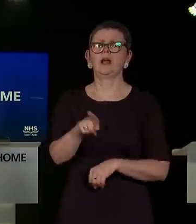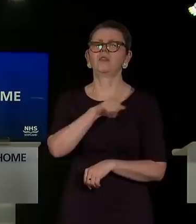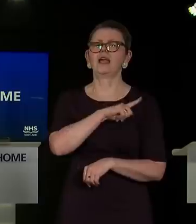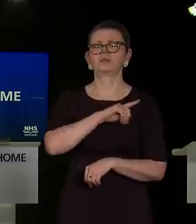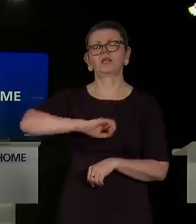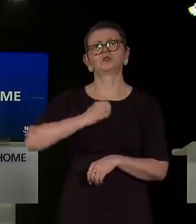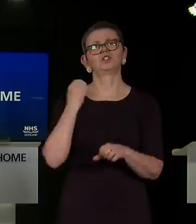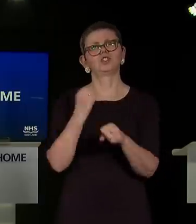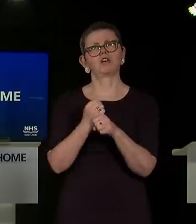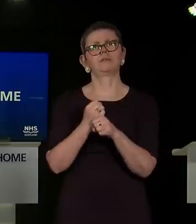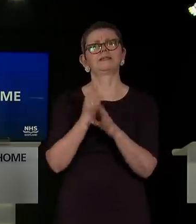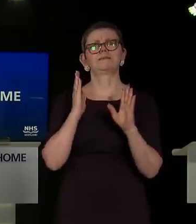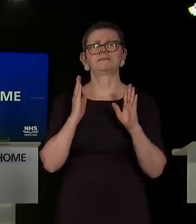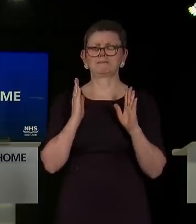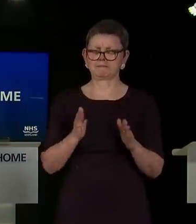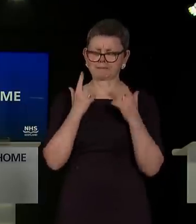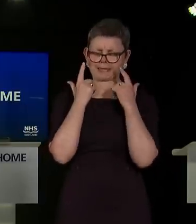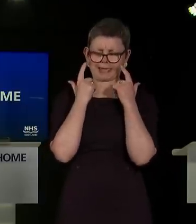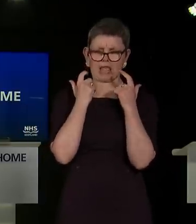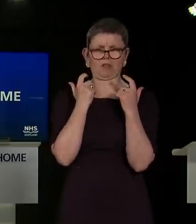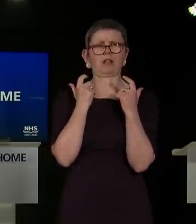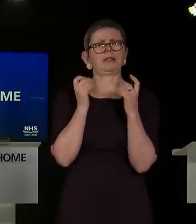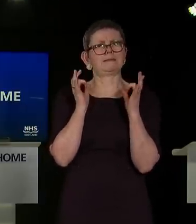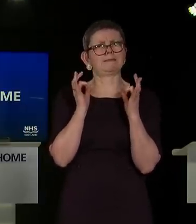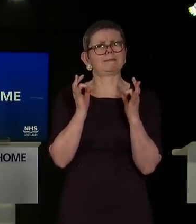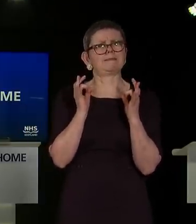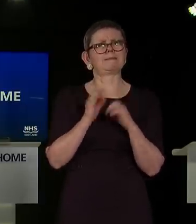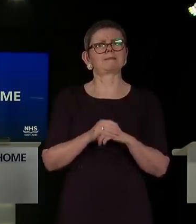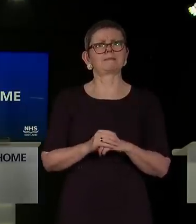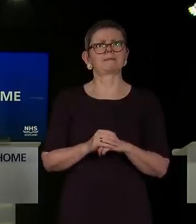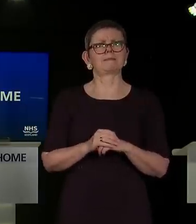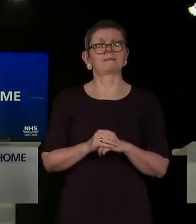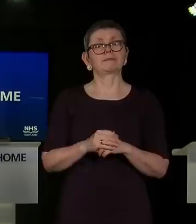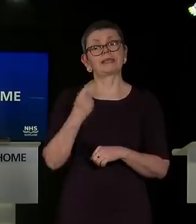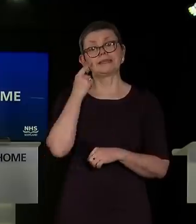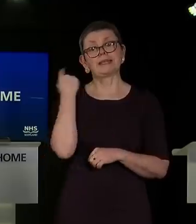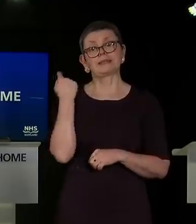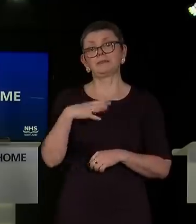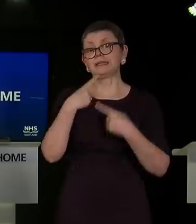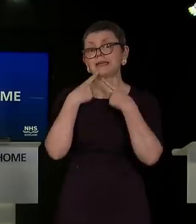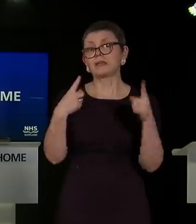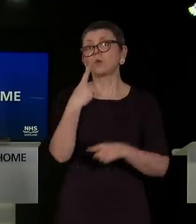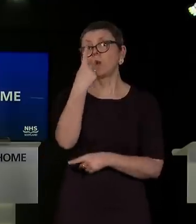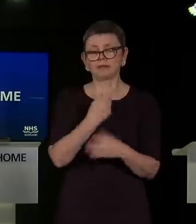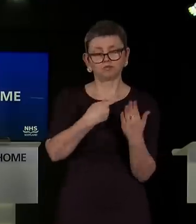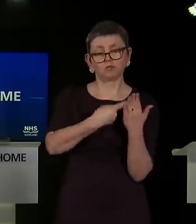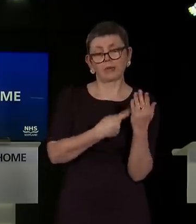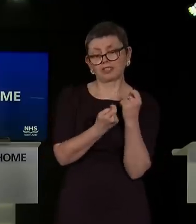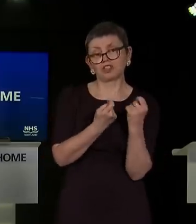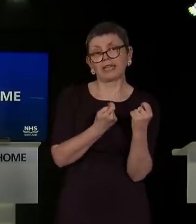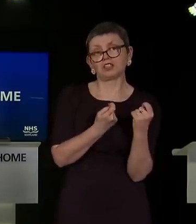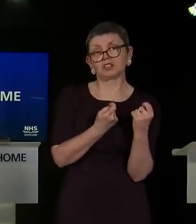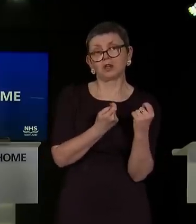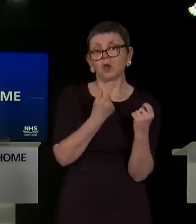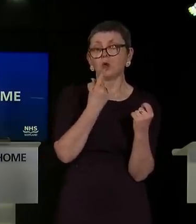why the Scottish Government is exercising such care and caution. We announced one change to the rules yesterday. If you want to